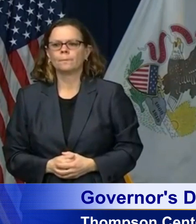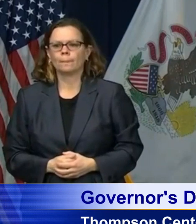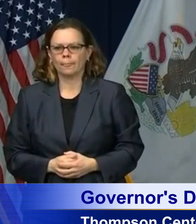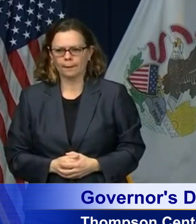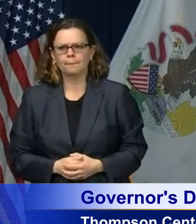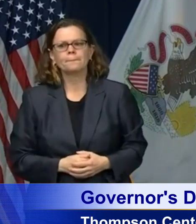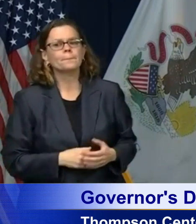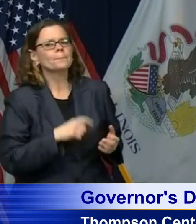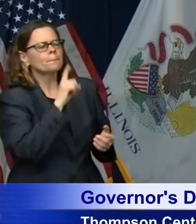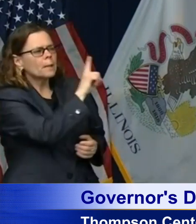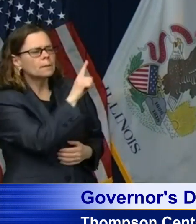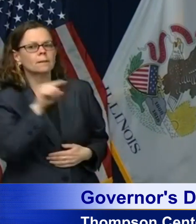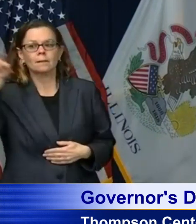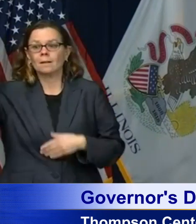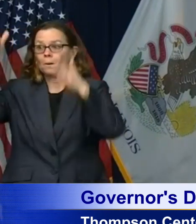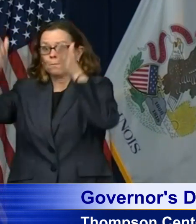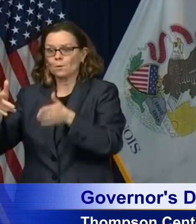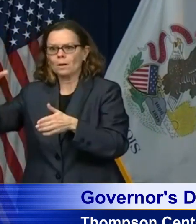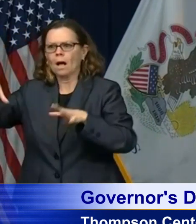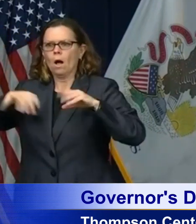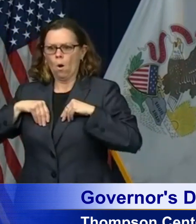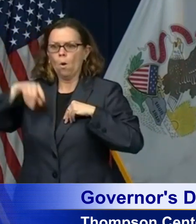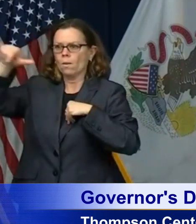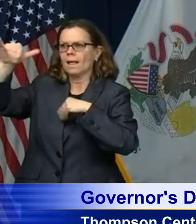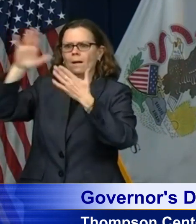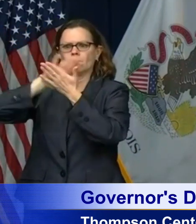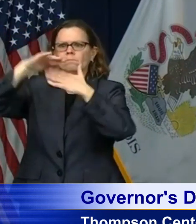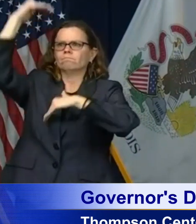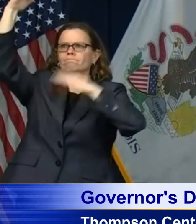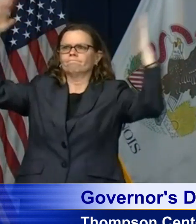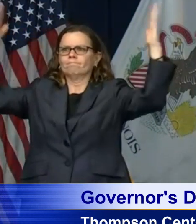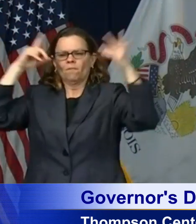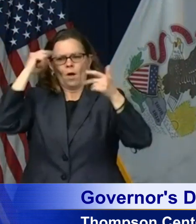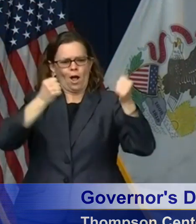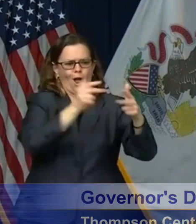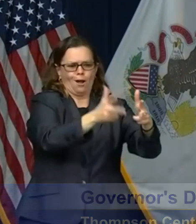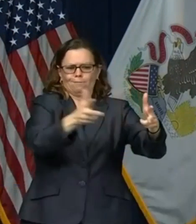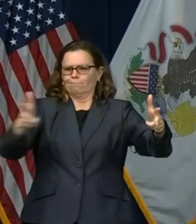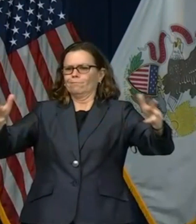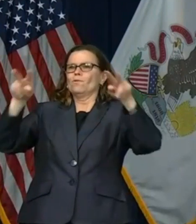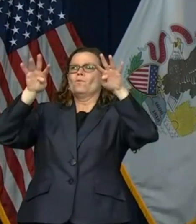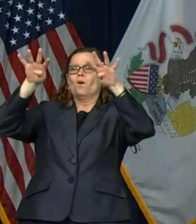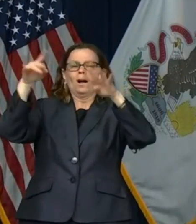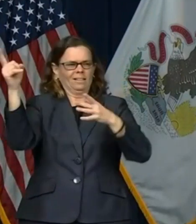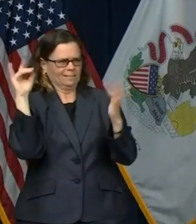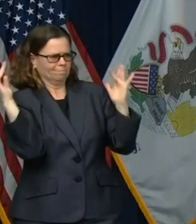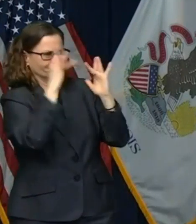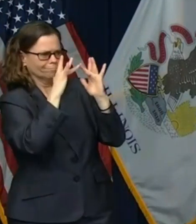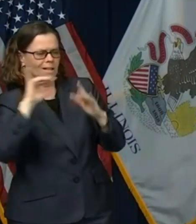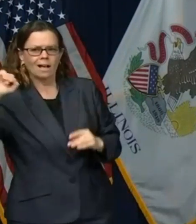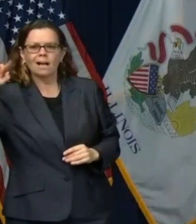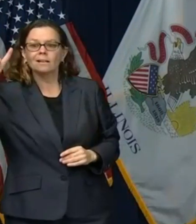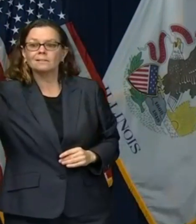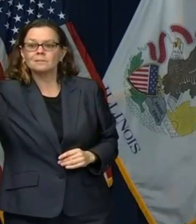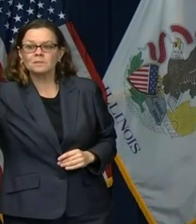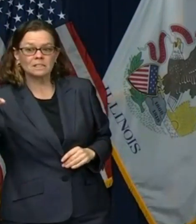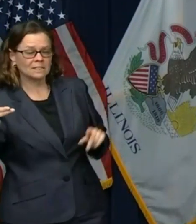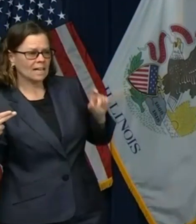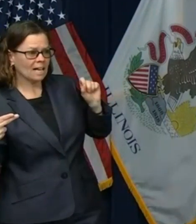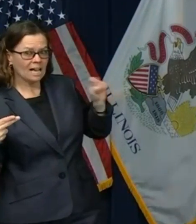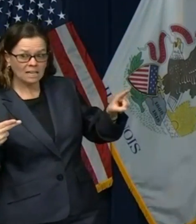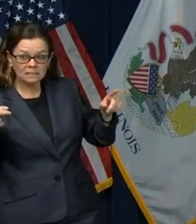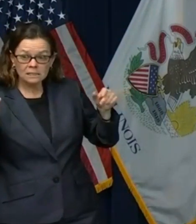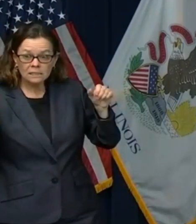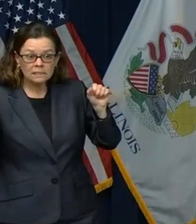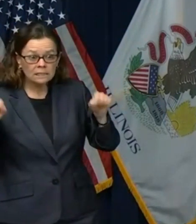And he said things were sounding promising and then that he wasn't going to be included in this group of new things that are allowed to take place. I